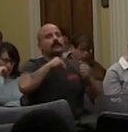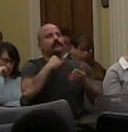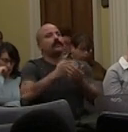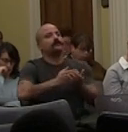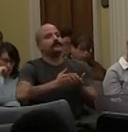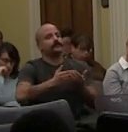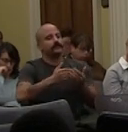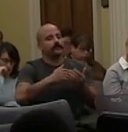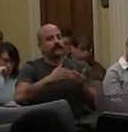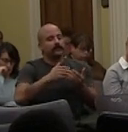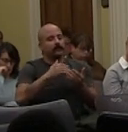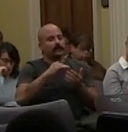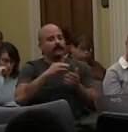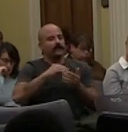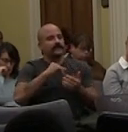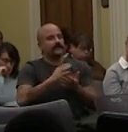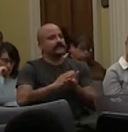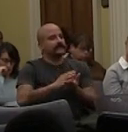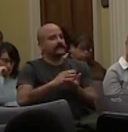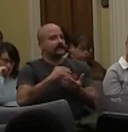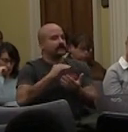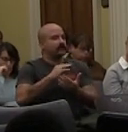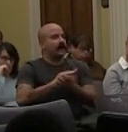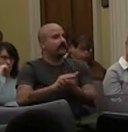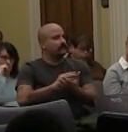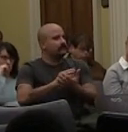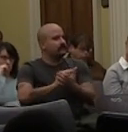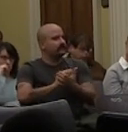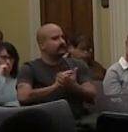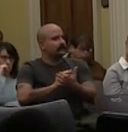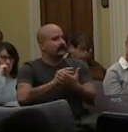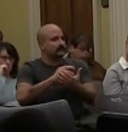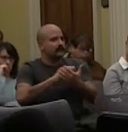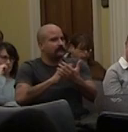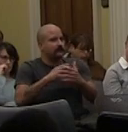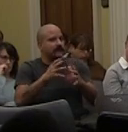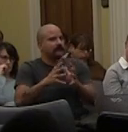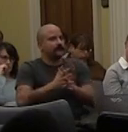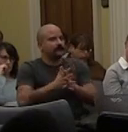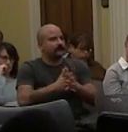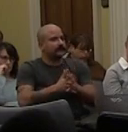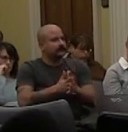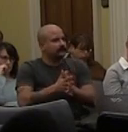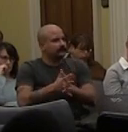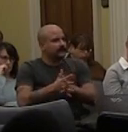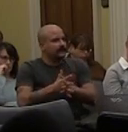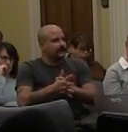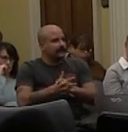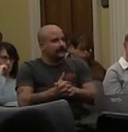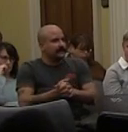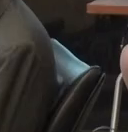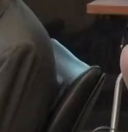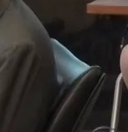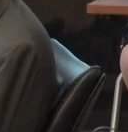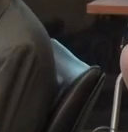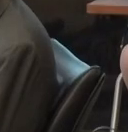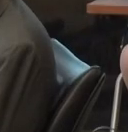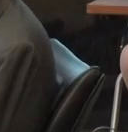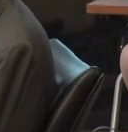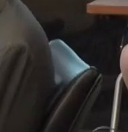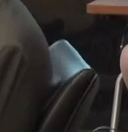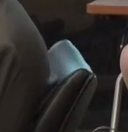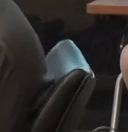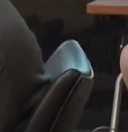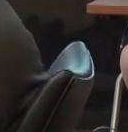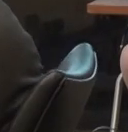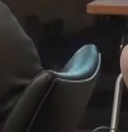how do you approach this when your own existence is the problem that's my biggest question how much a powerful way of saying